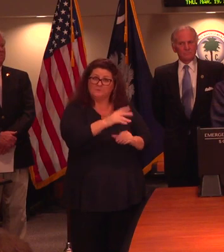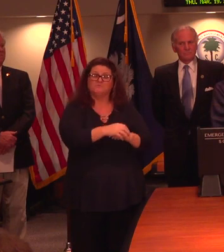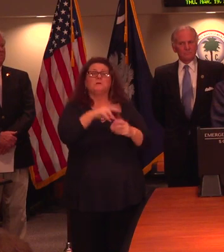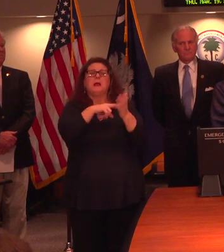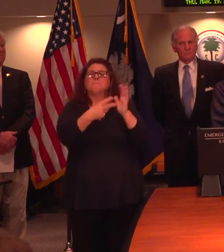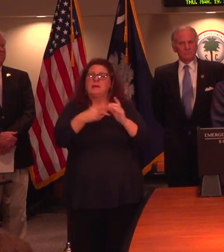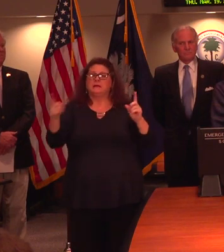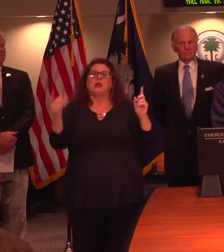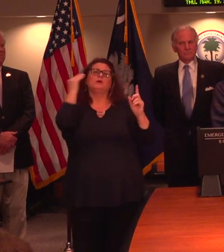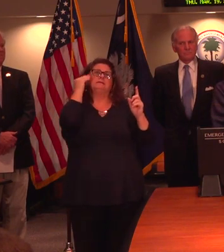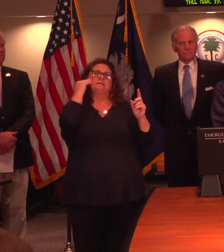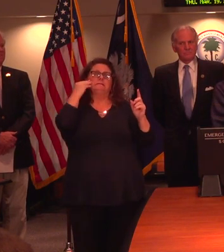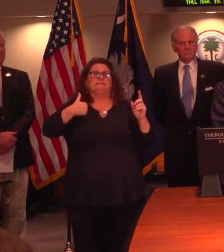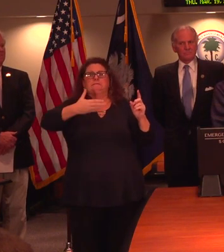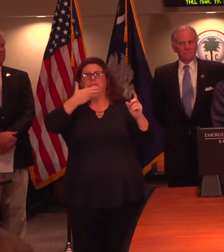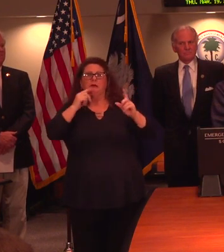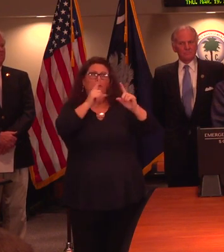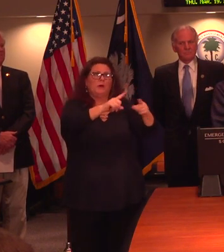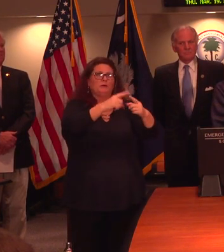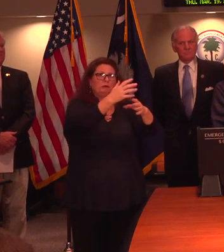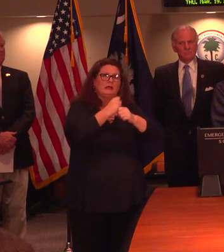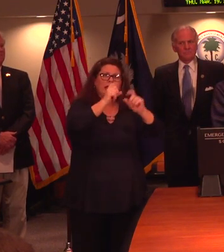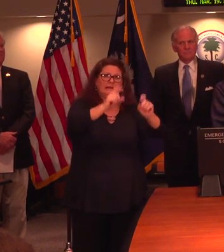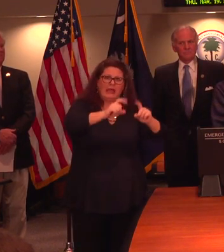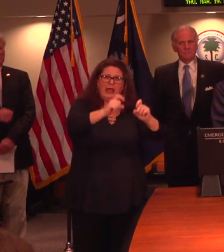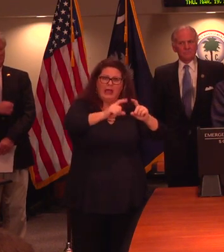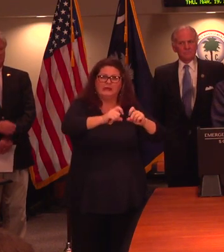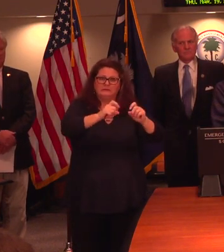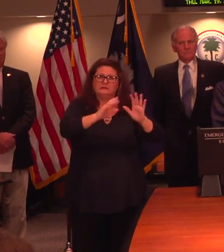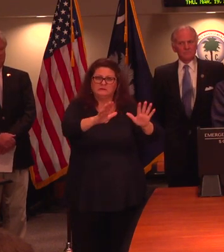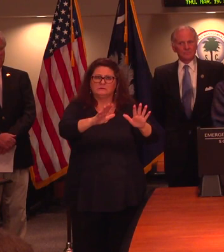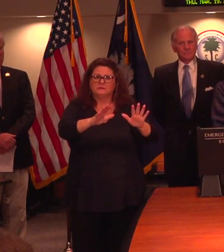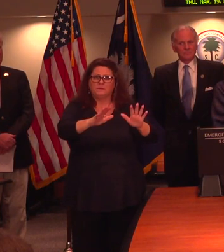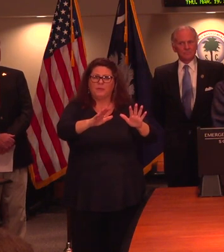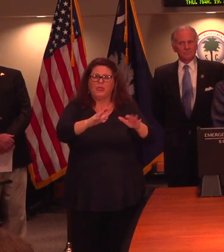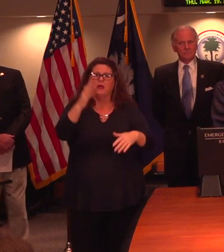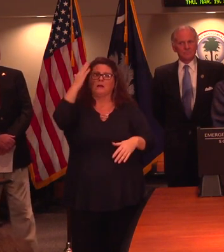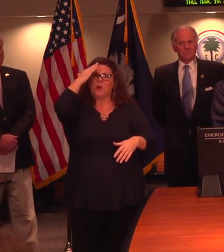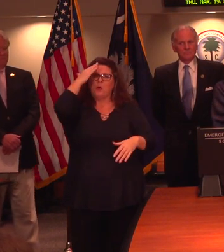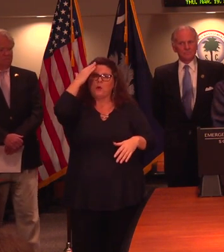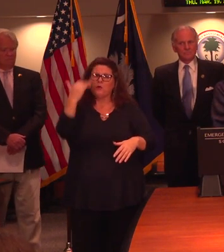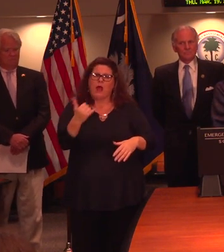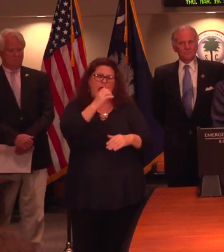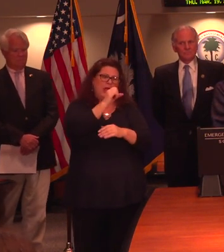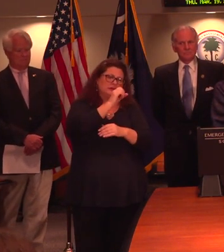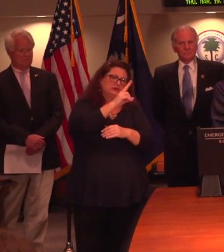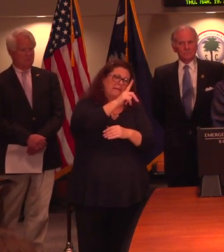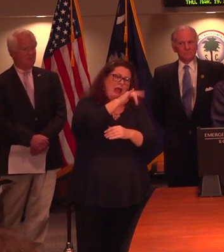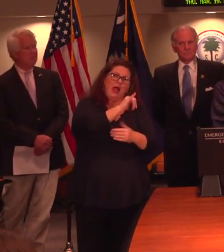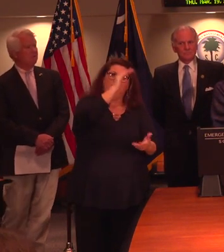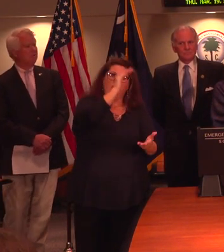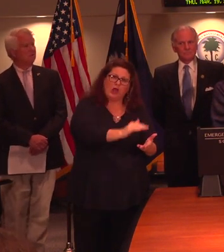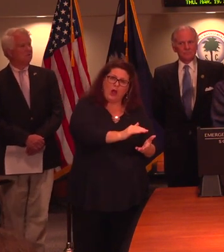virus and need to be tested to confirm it, I'm just wondering how now all of a sudden we're starting to have a lower supply than what it seemed like we